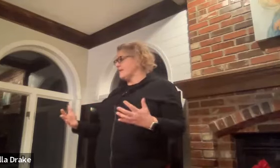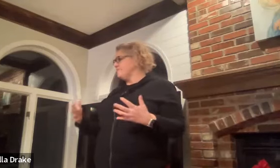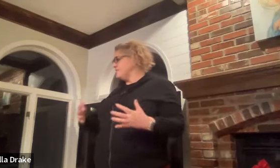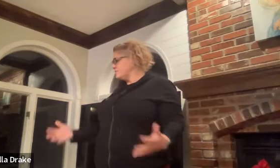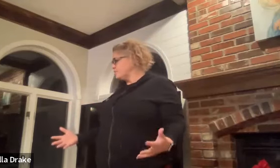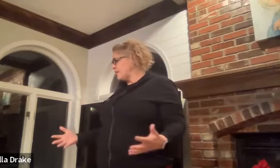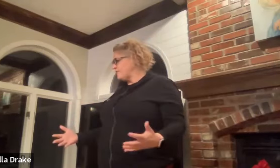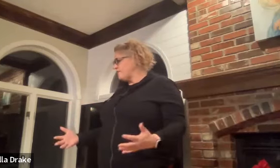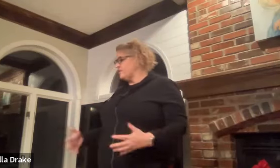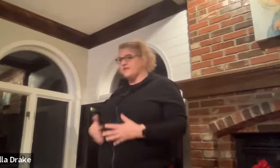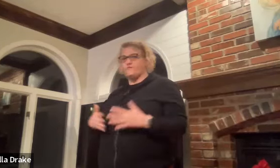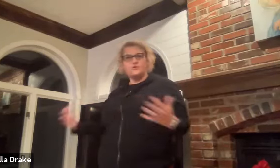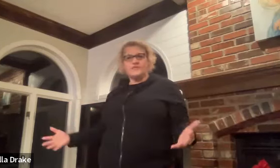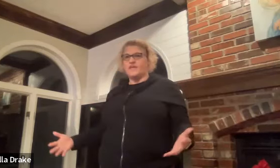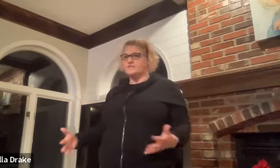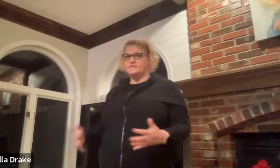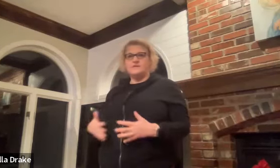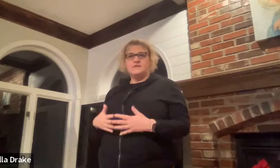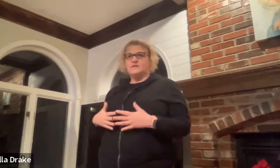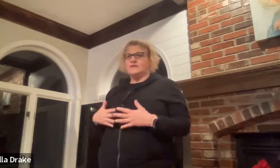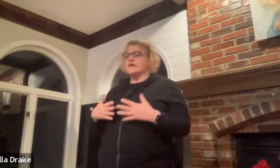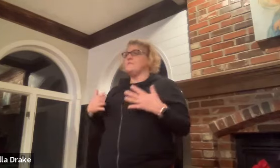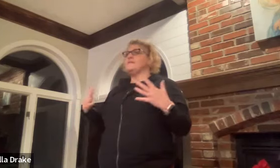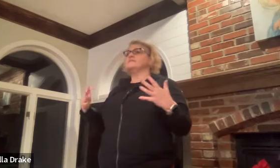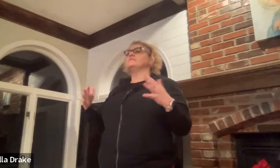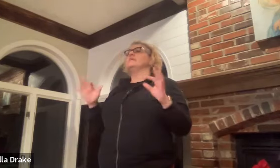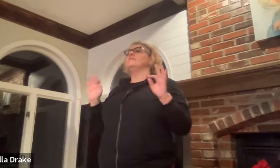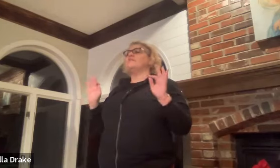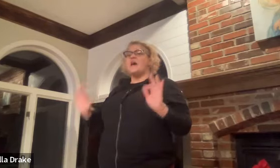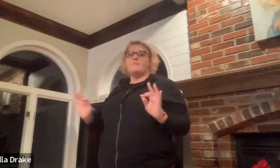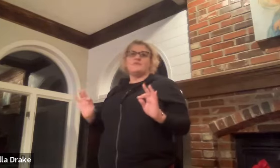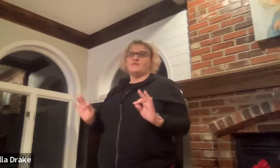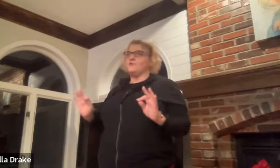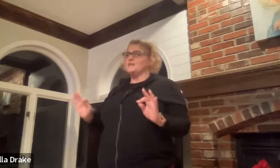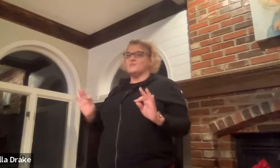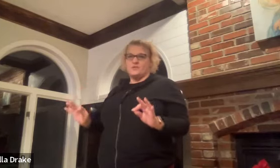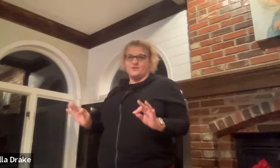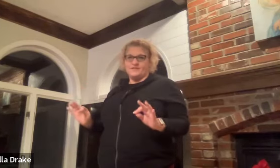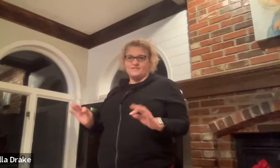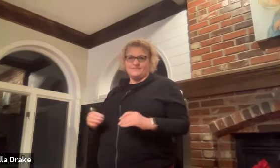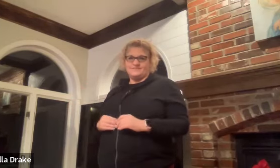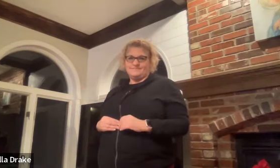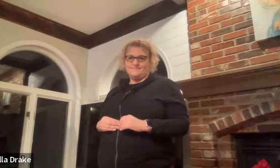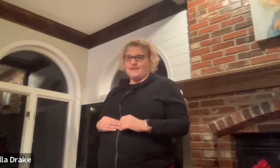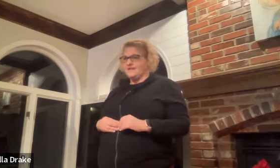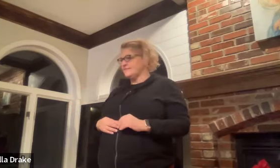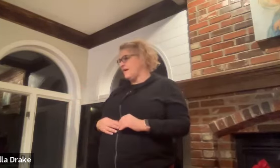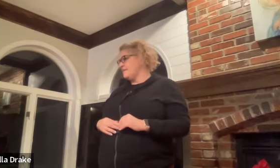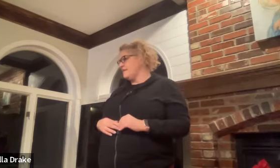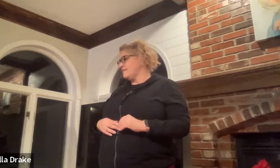said i've done this for 25 years i've worked with kids i think it's phenomenal that you guys want to learn this and i think